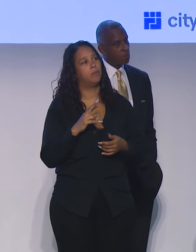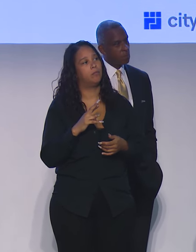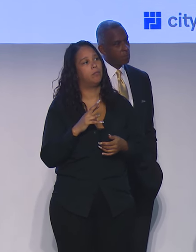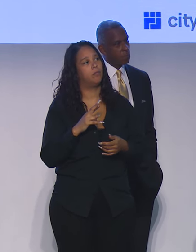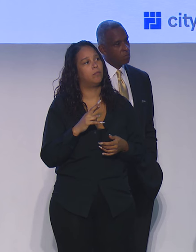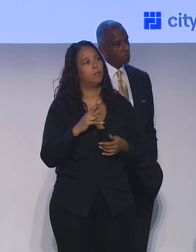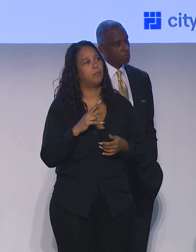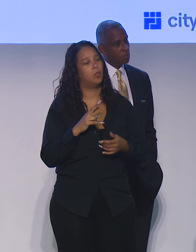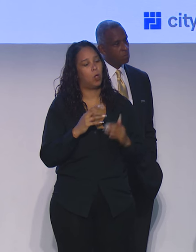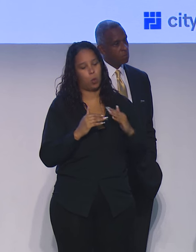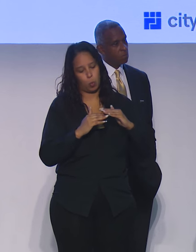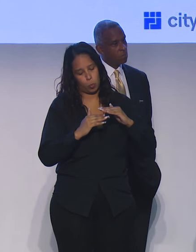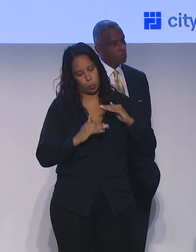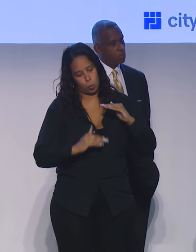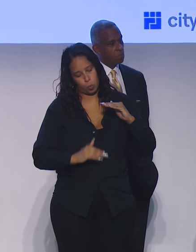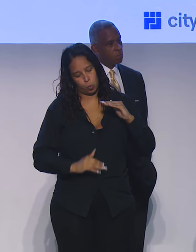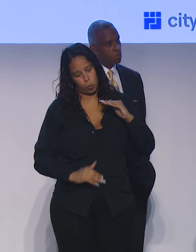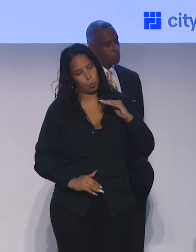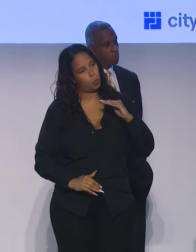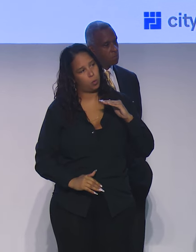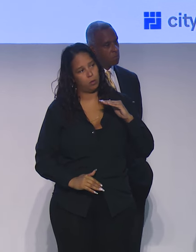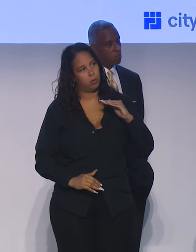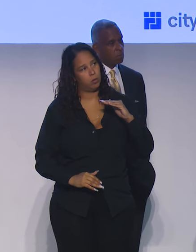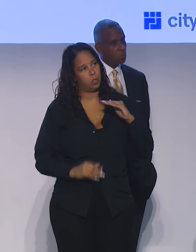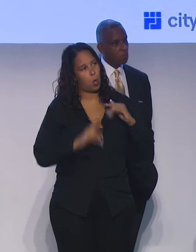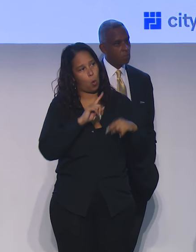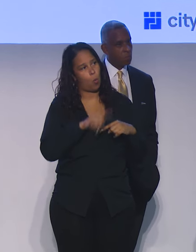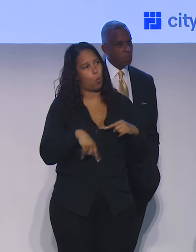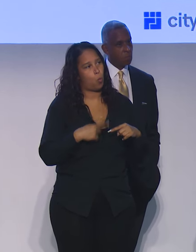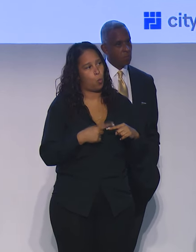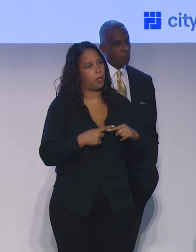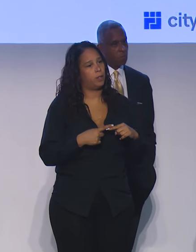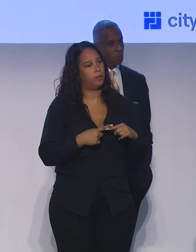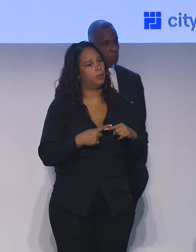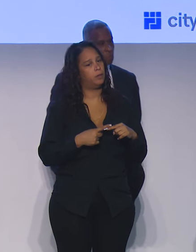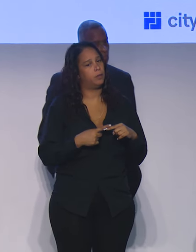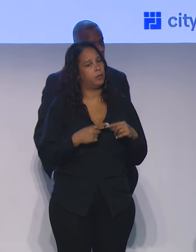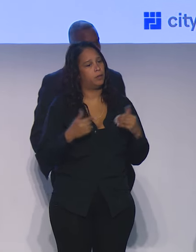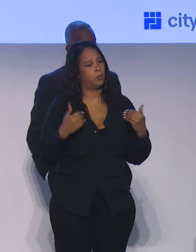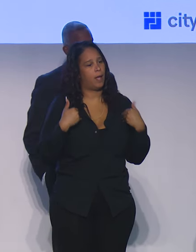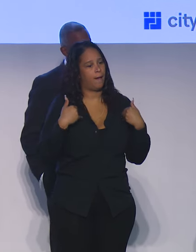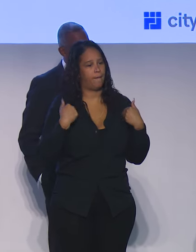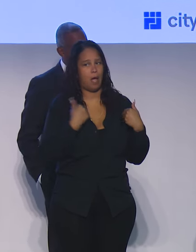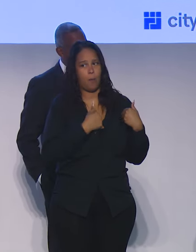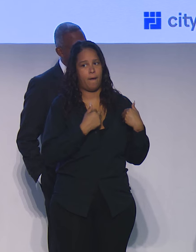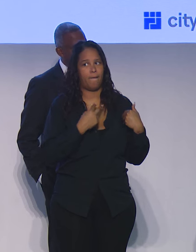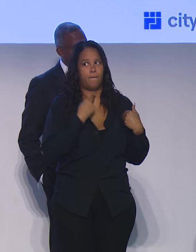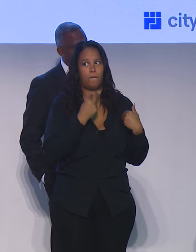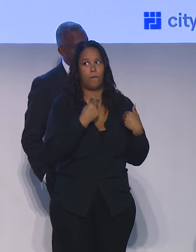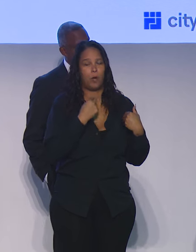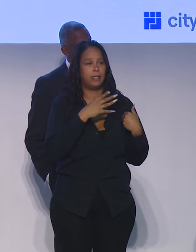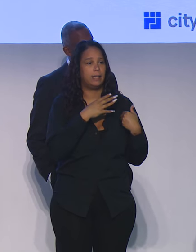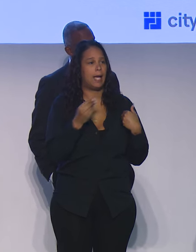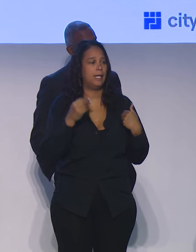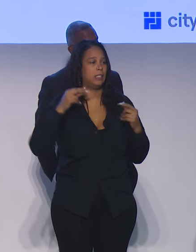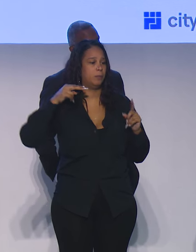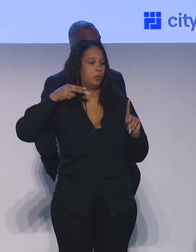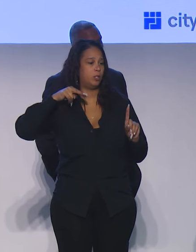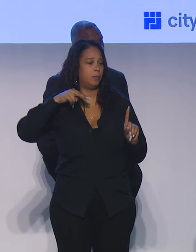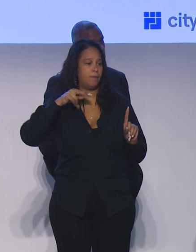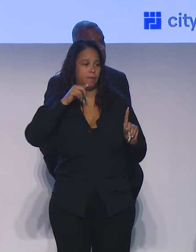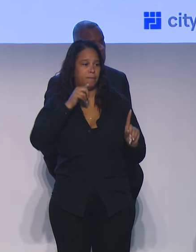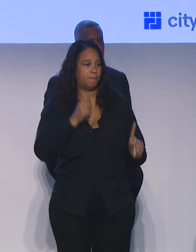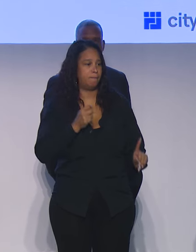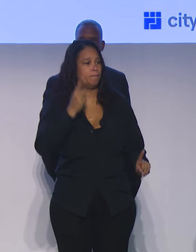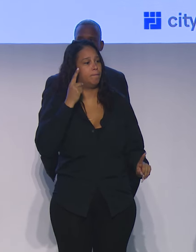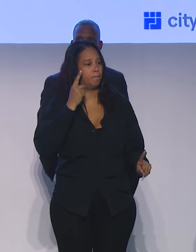way down the wrong when it comes to our voice and our perspective really being understood and I think it again